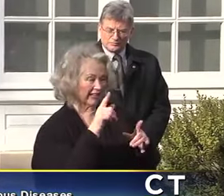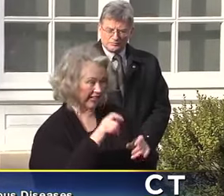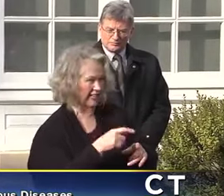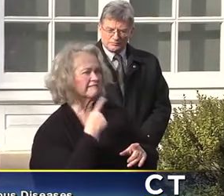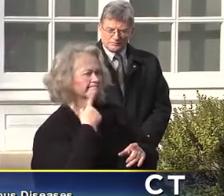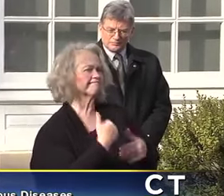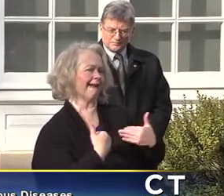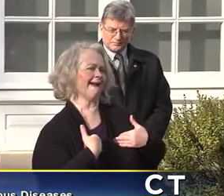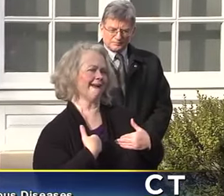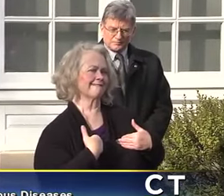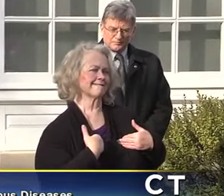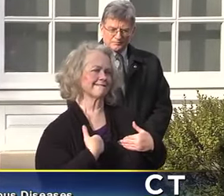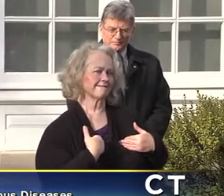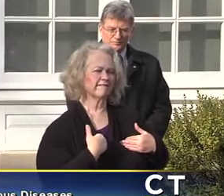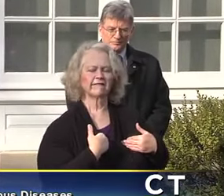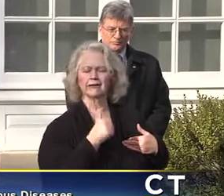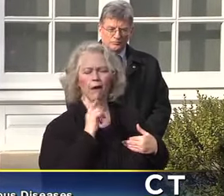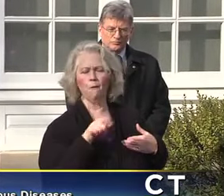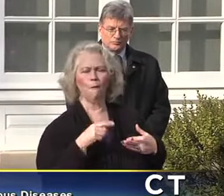diseases, not just COVID-19.